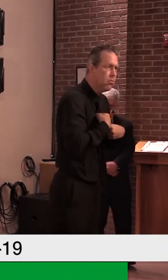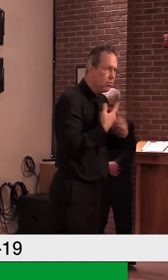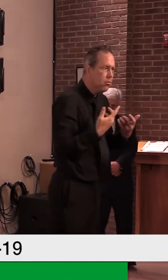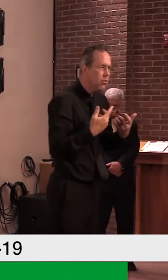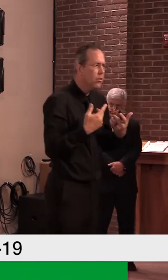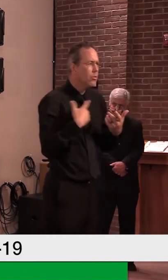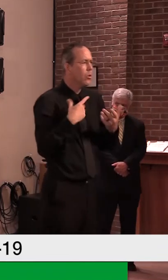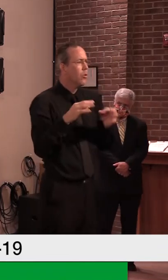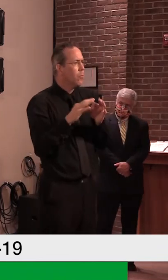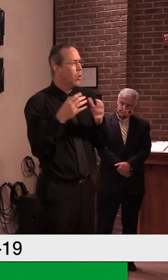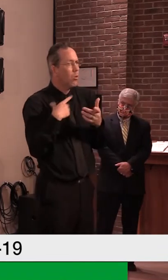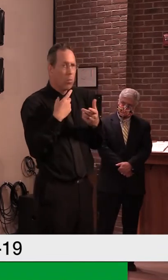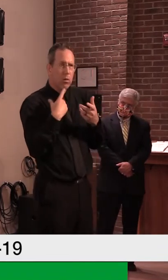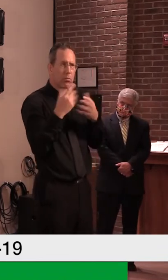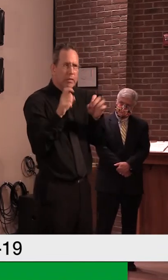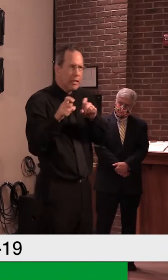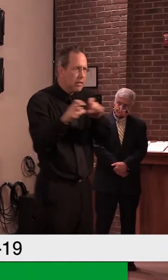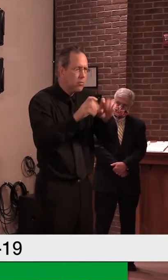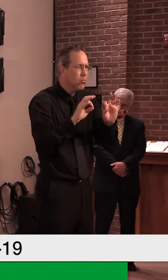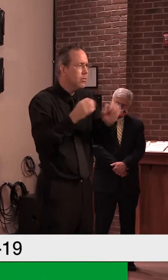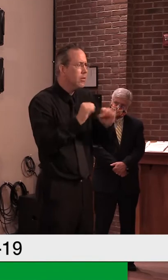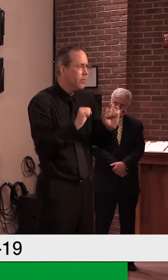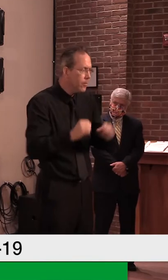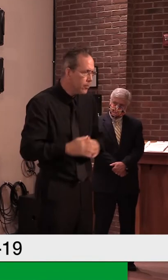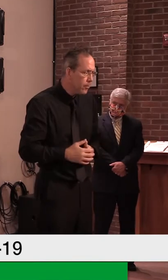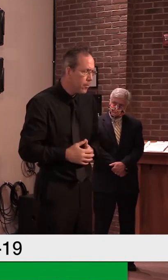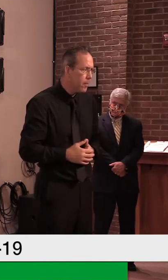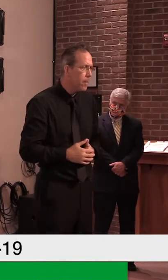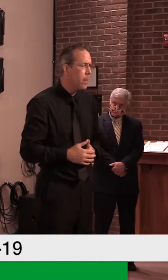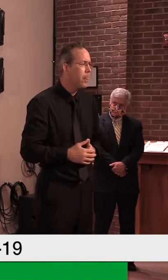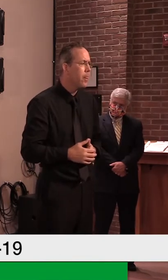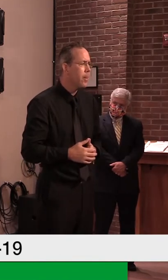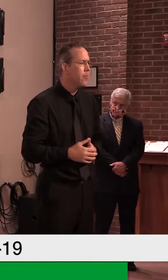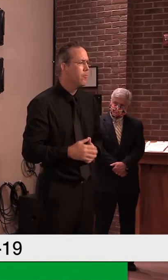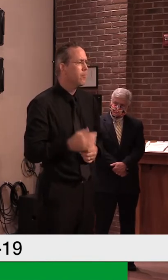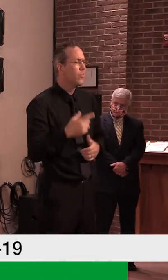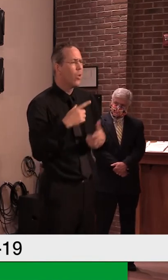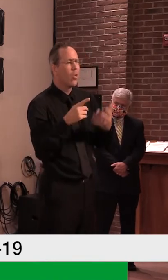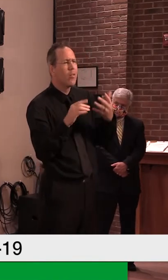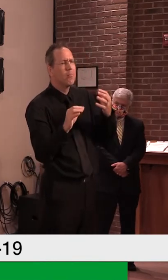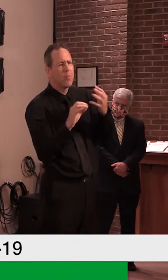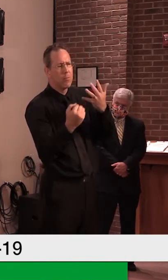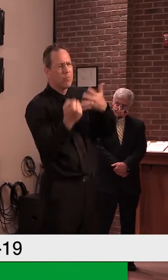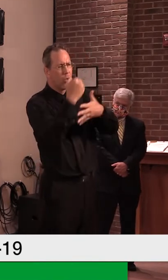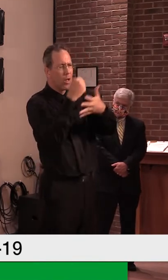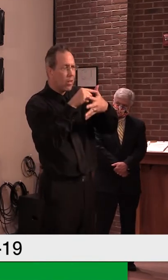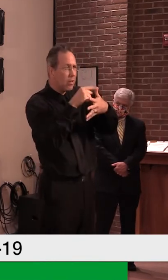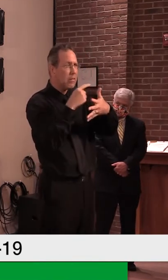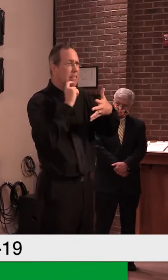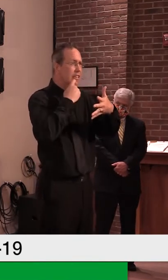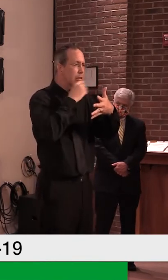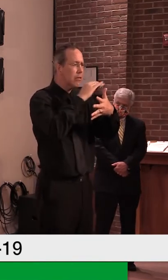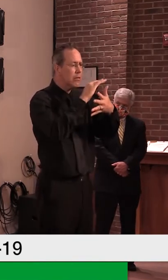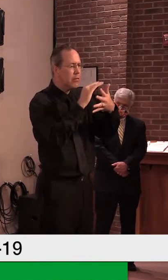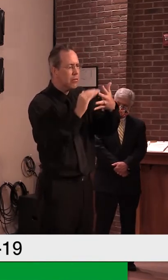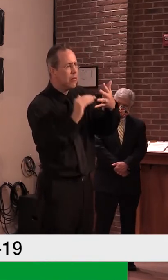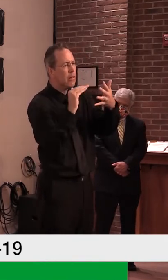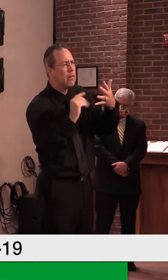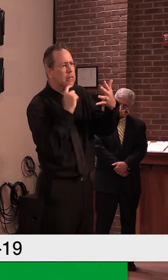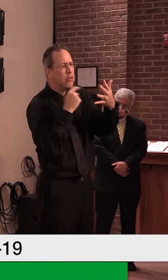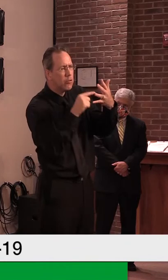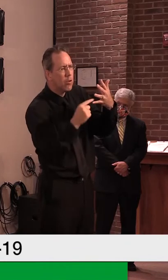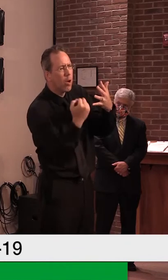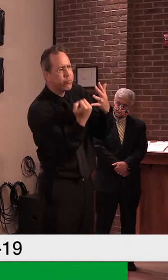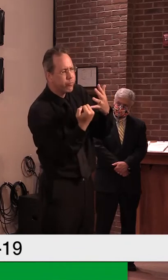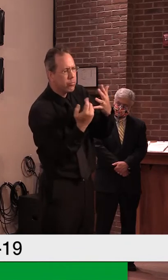Um, those by necessity have to be at the bottom of the priority list, but there are still priorities, because if we don't have that in the mix of